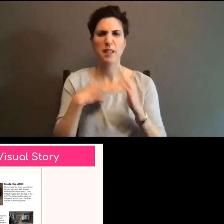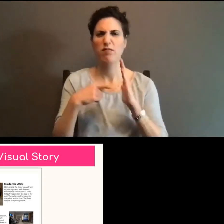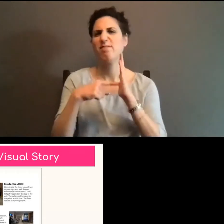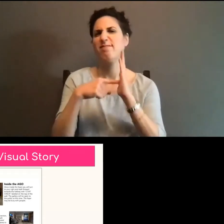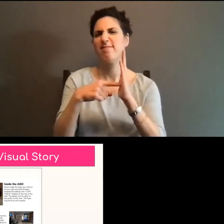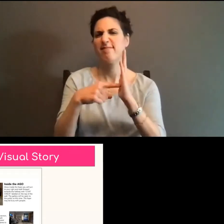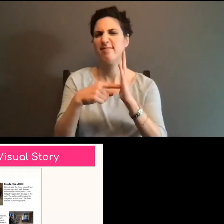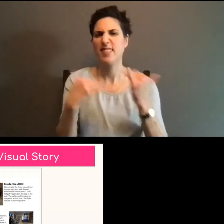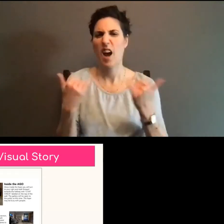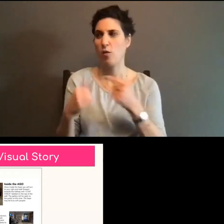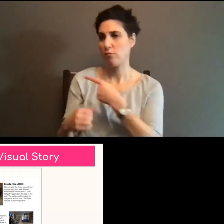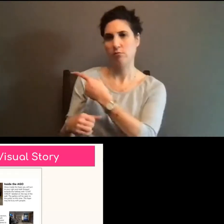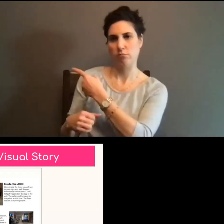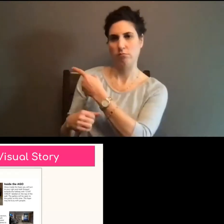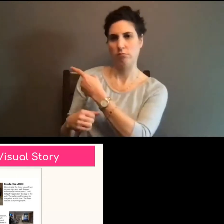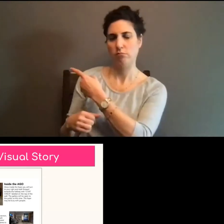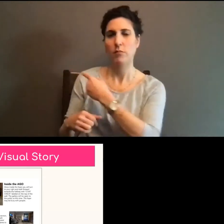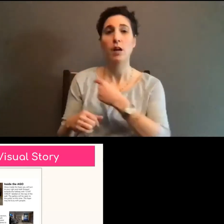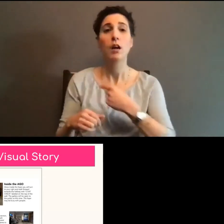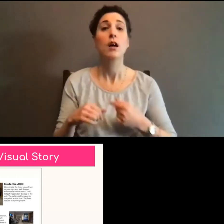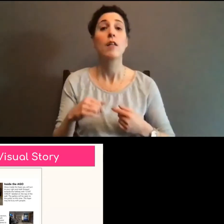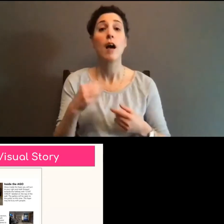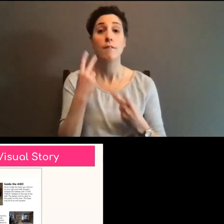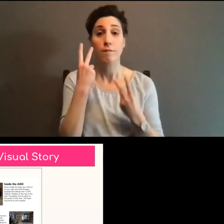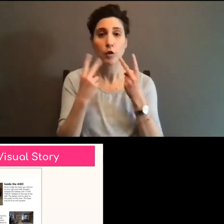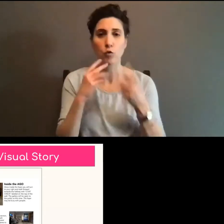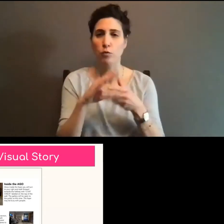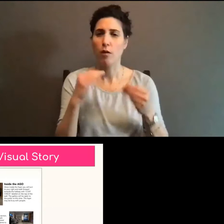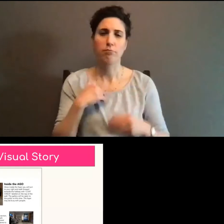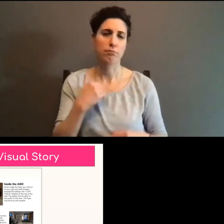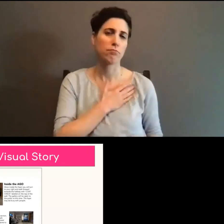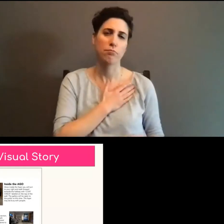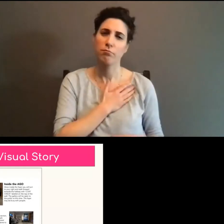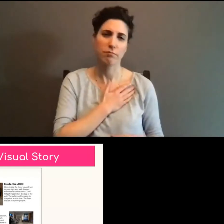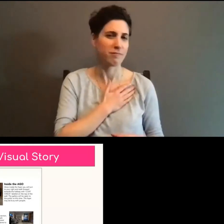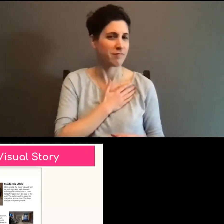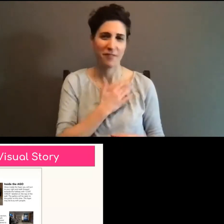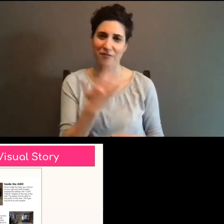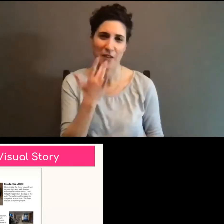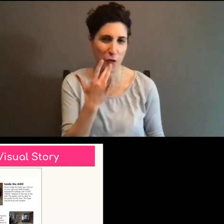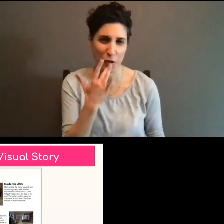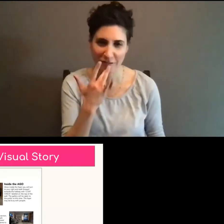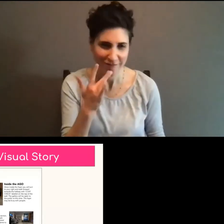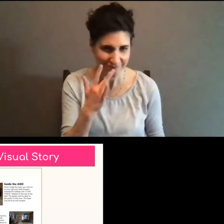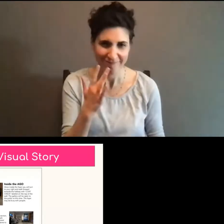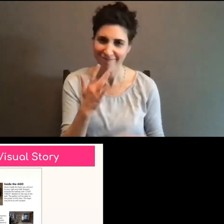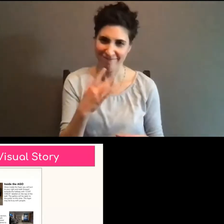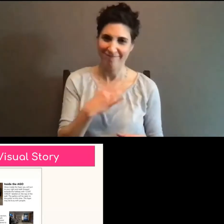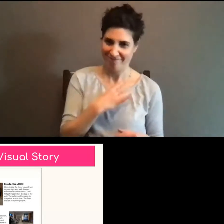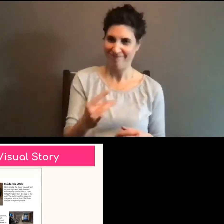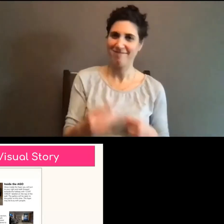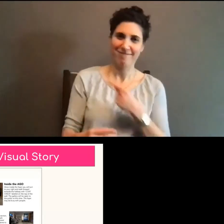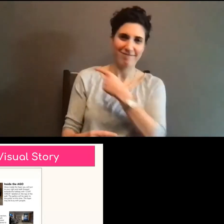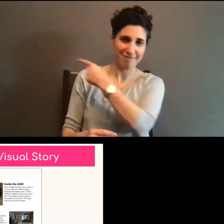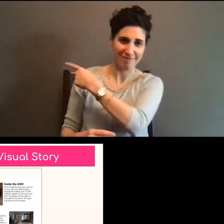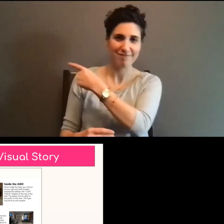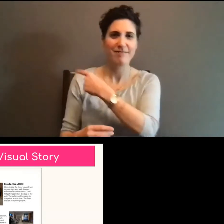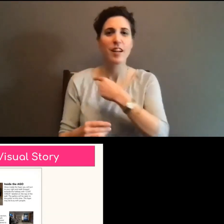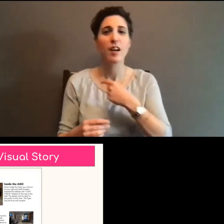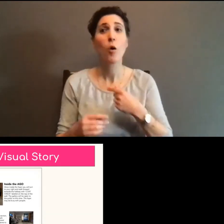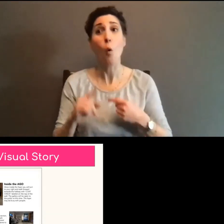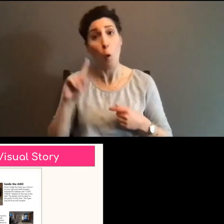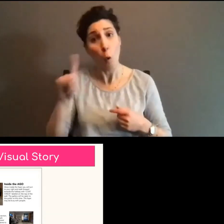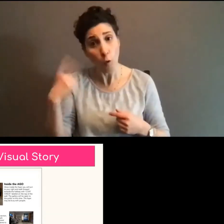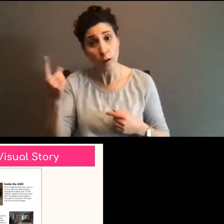is because visual stories are basically my favorite thing in the entire world. And I don't think these have to be limited to relaxed